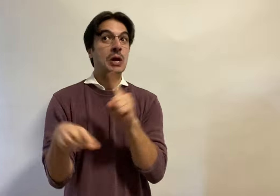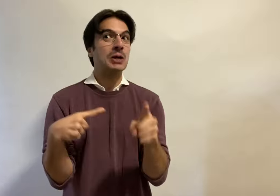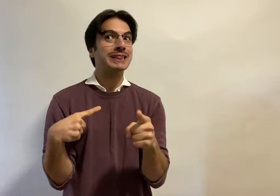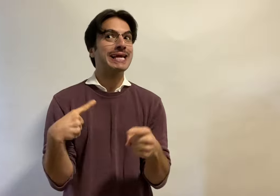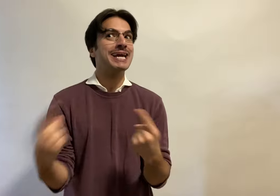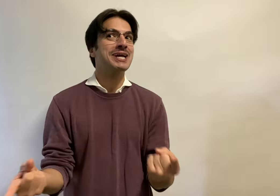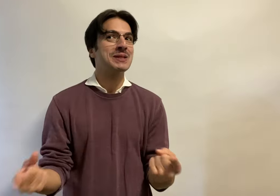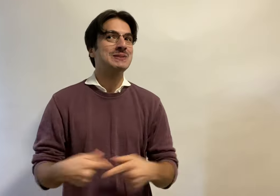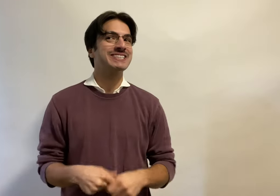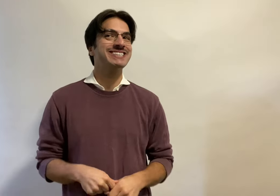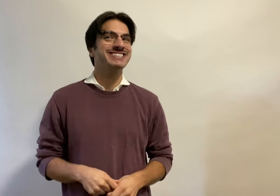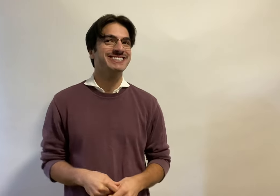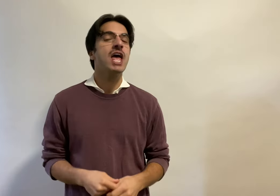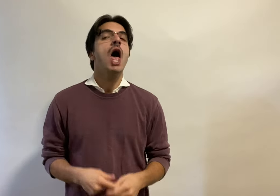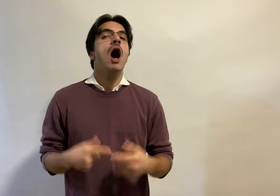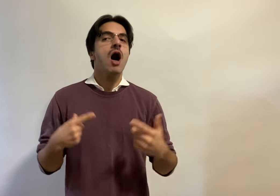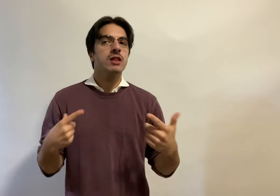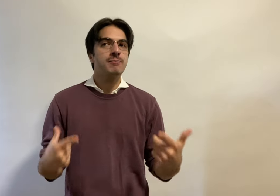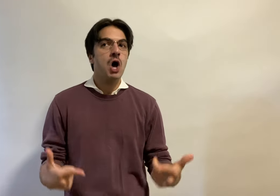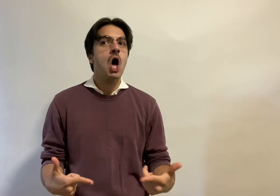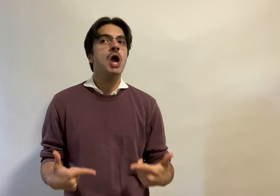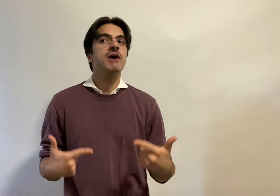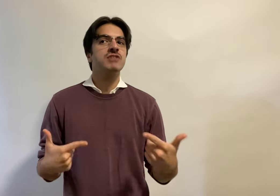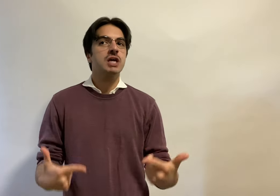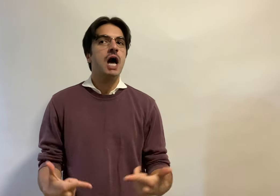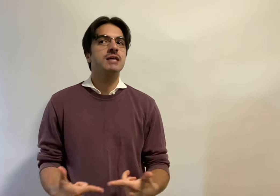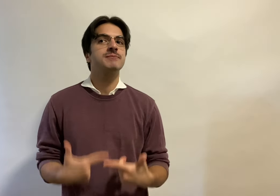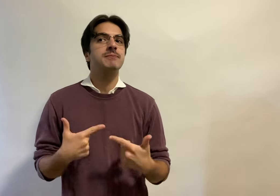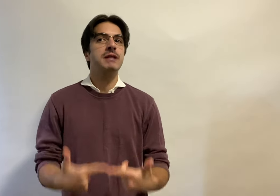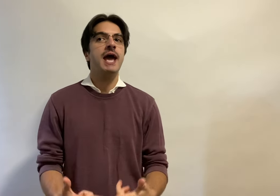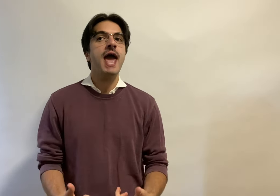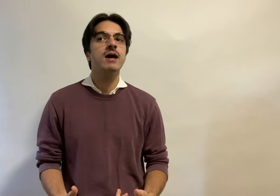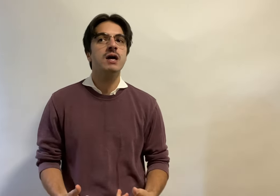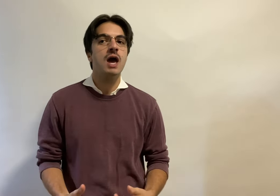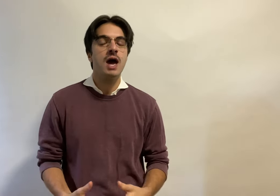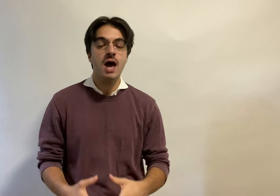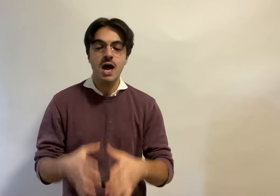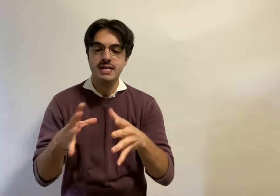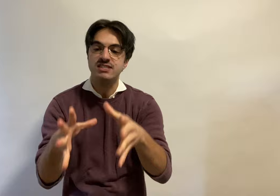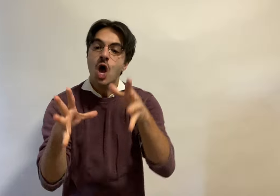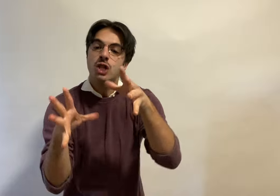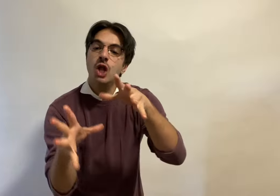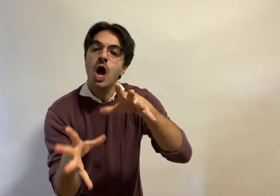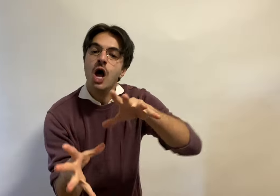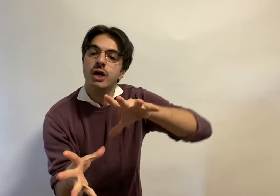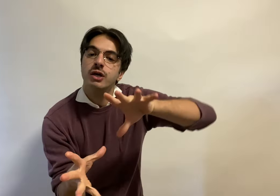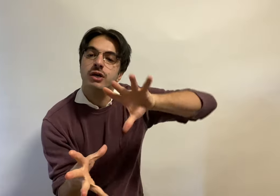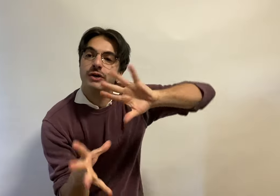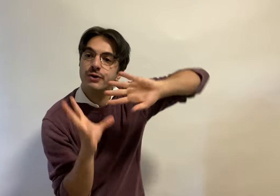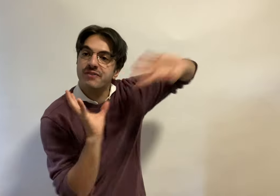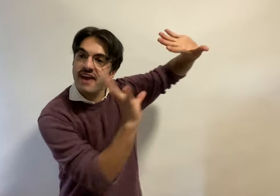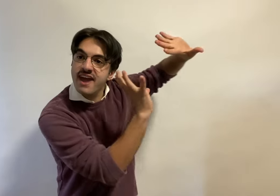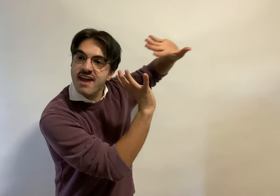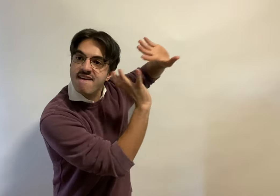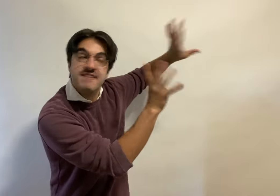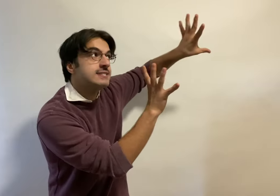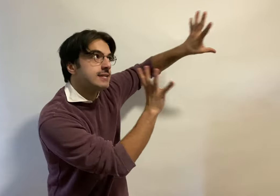earthly illusion, all a part of the cosmic plan Long ago they visited